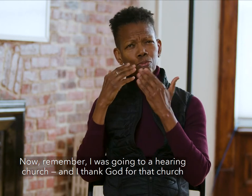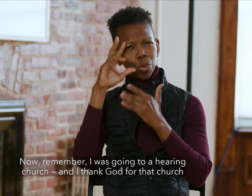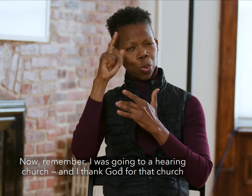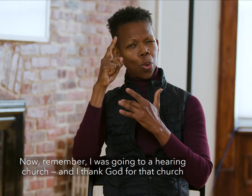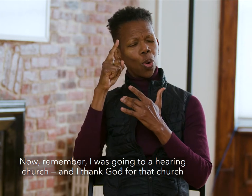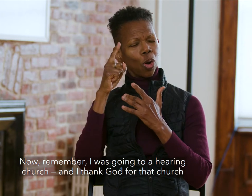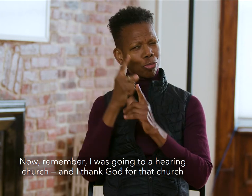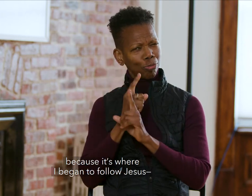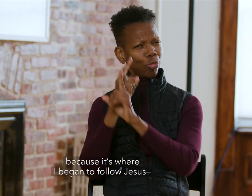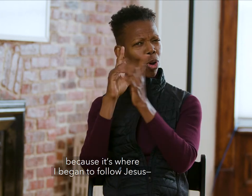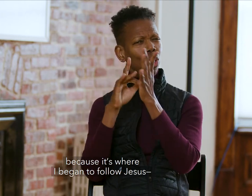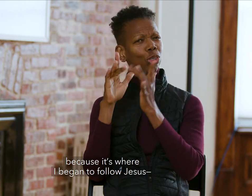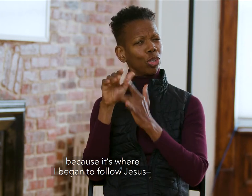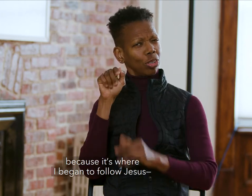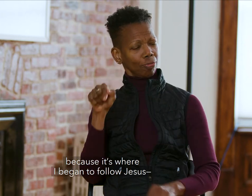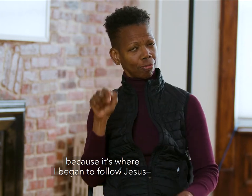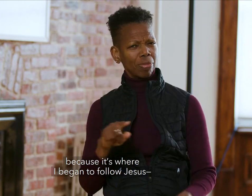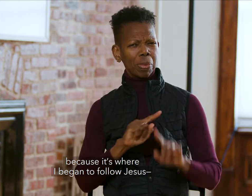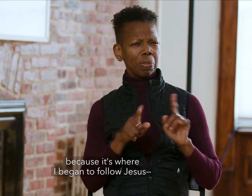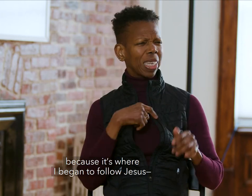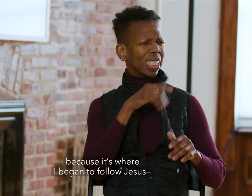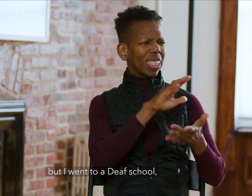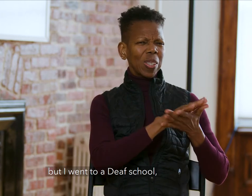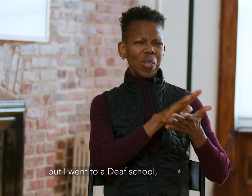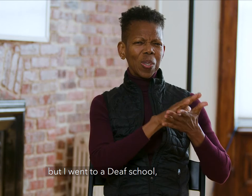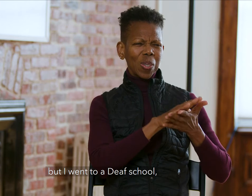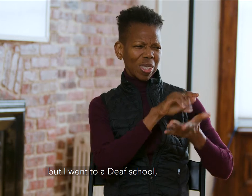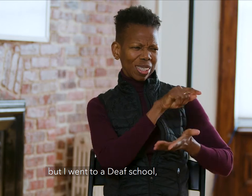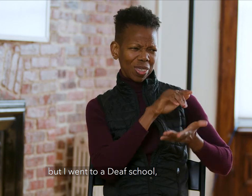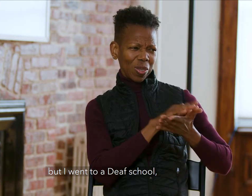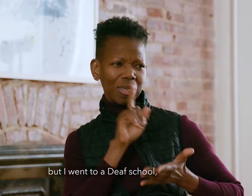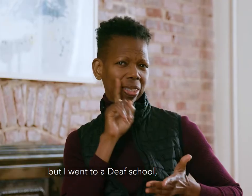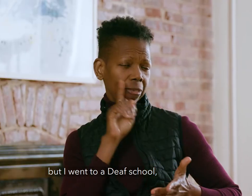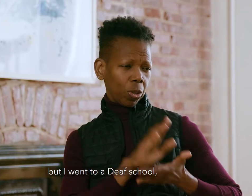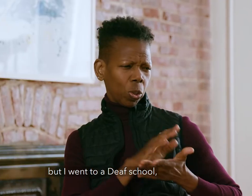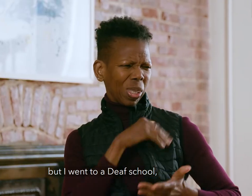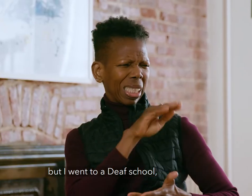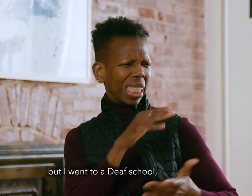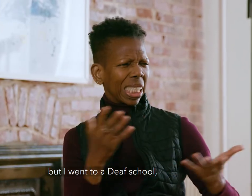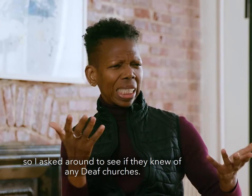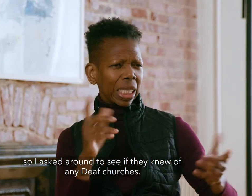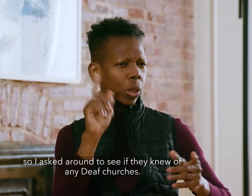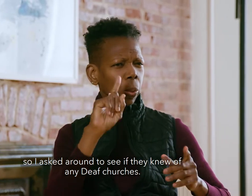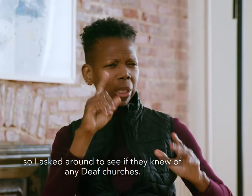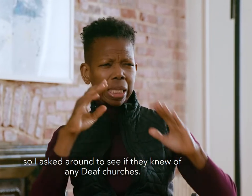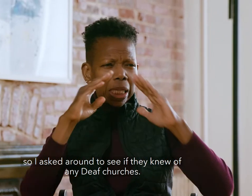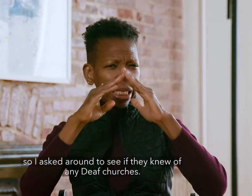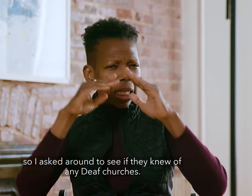And I thanked God for that church because it's where I began to follow Jesus. But I went to a deaf school. So, I asked